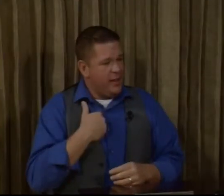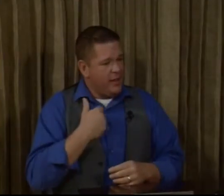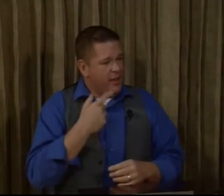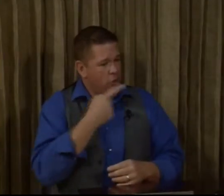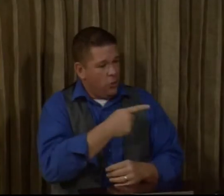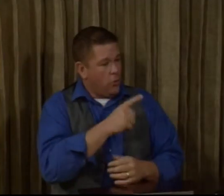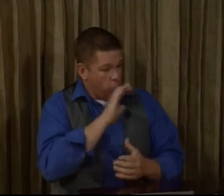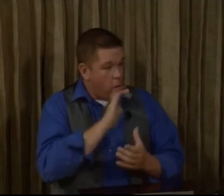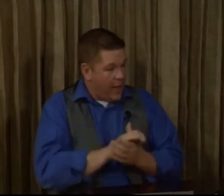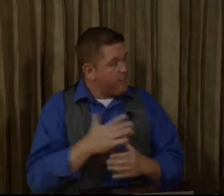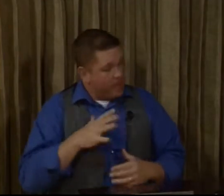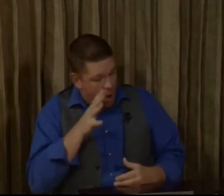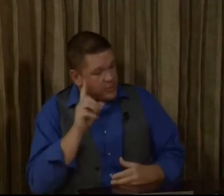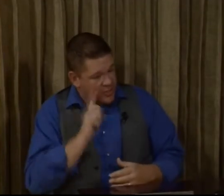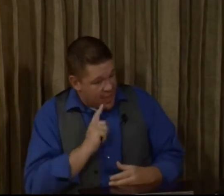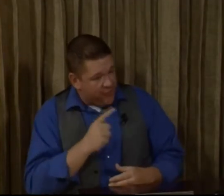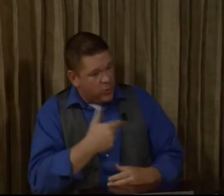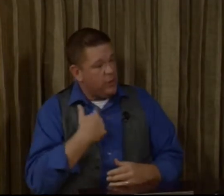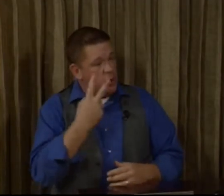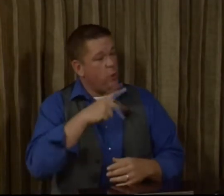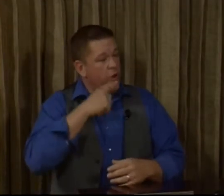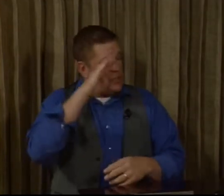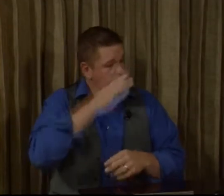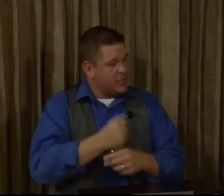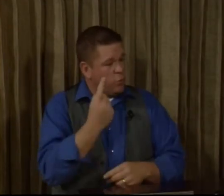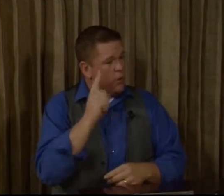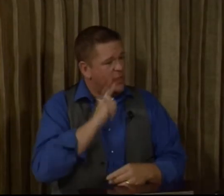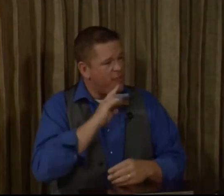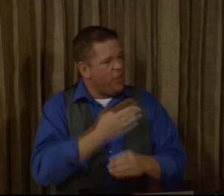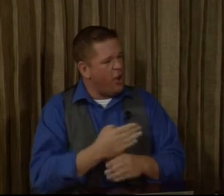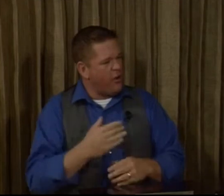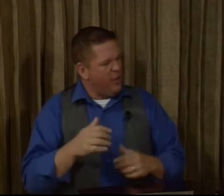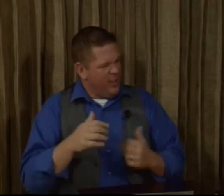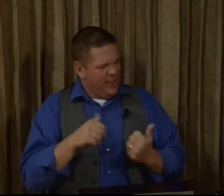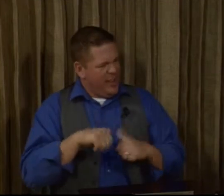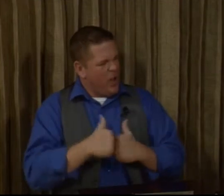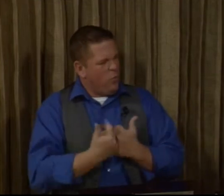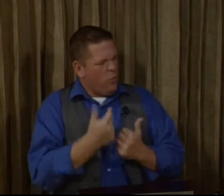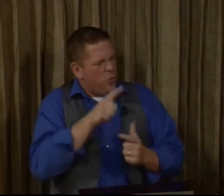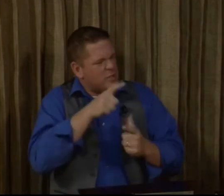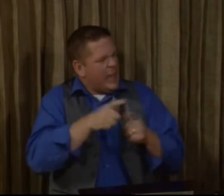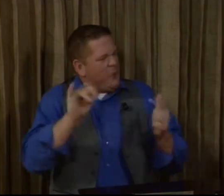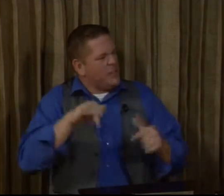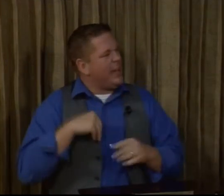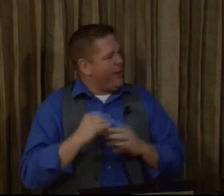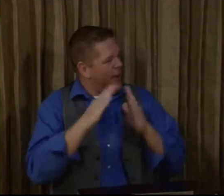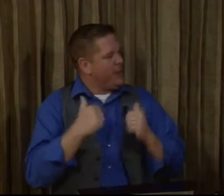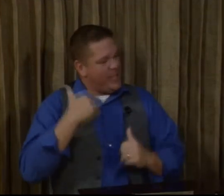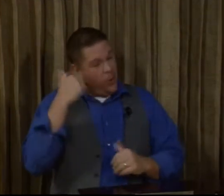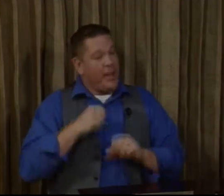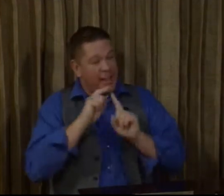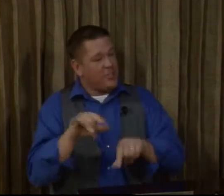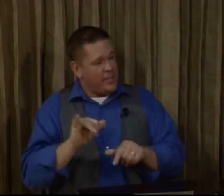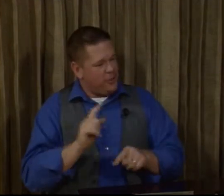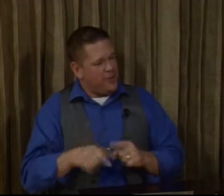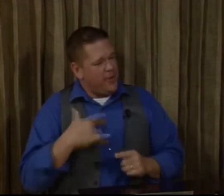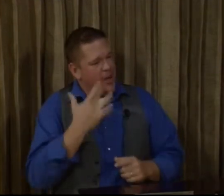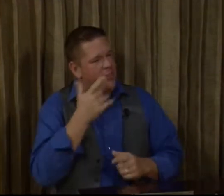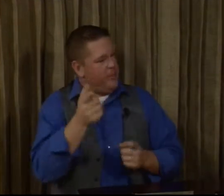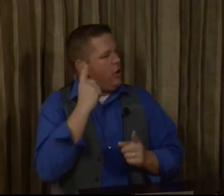your wife, my mom is deaf. You had two hearing sons and one deaf daughter. What was language like in our house? I know I could answer that too, but I'd rather them hear